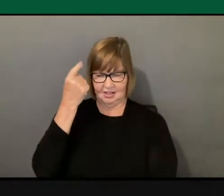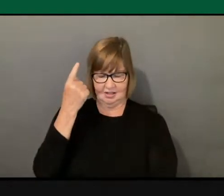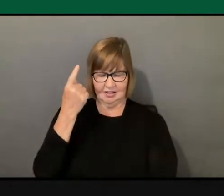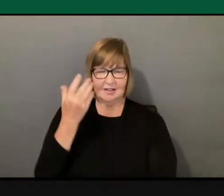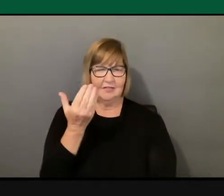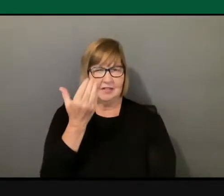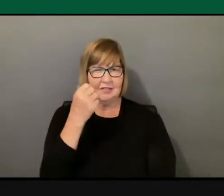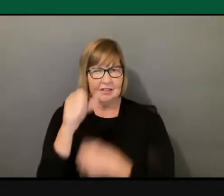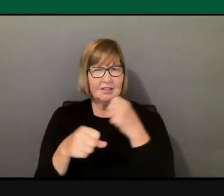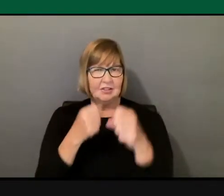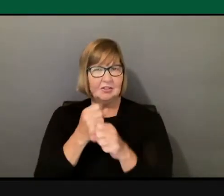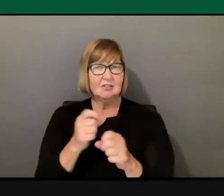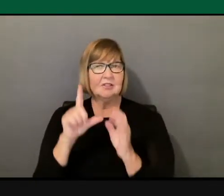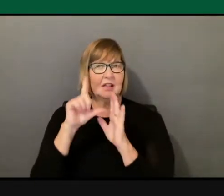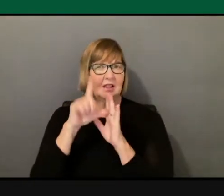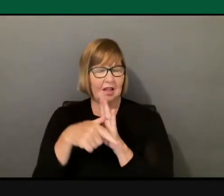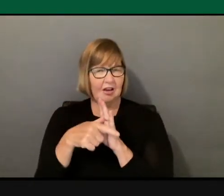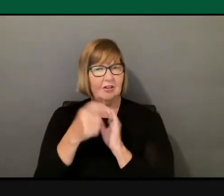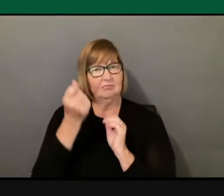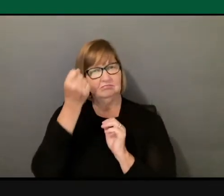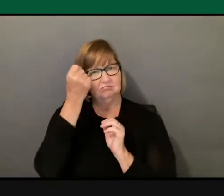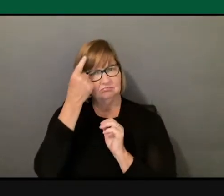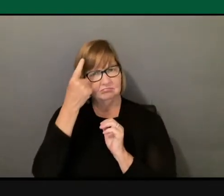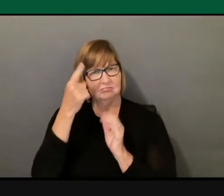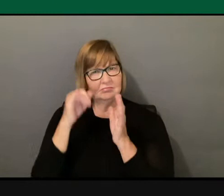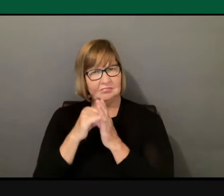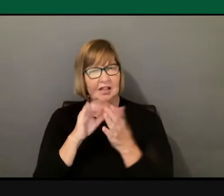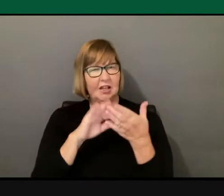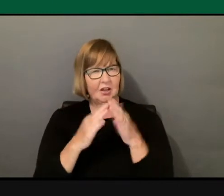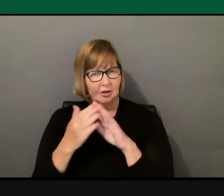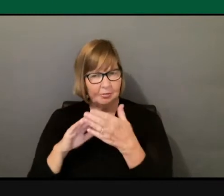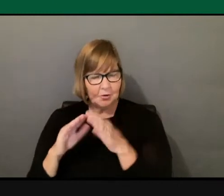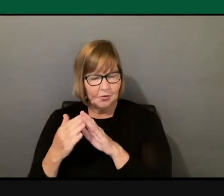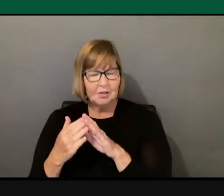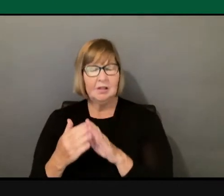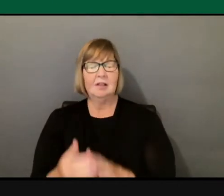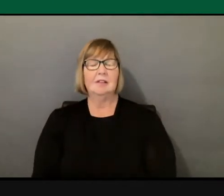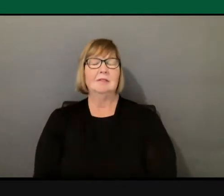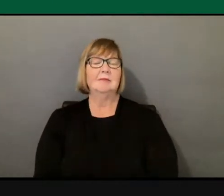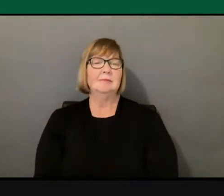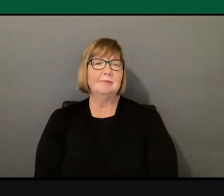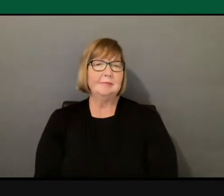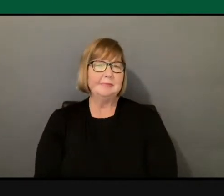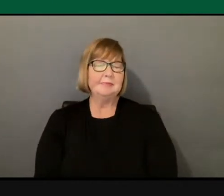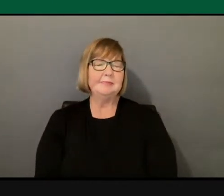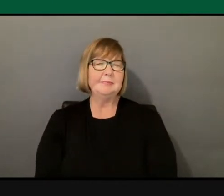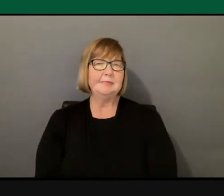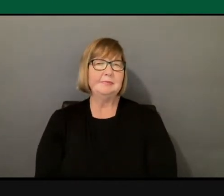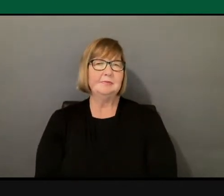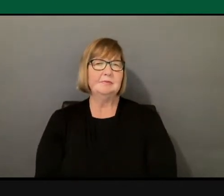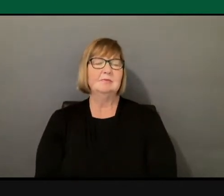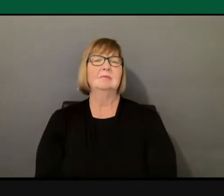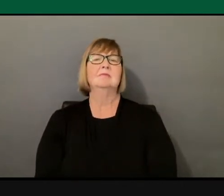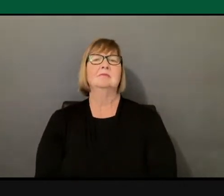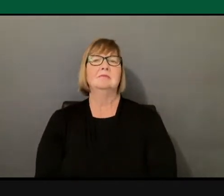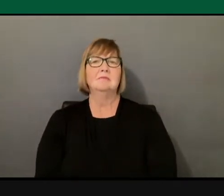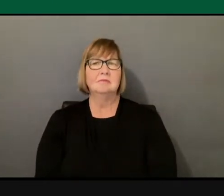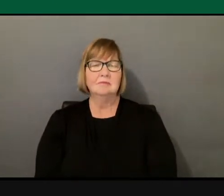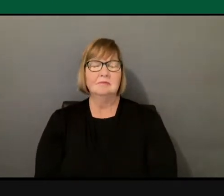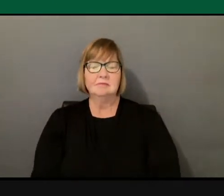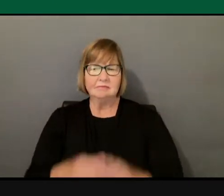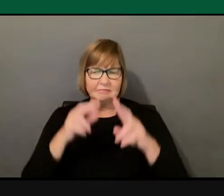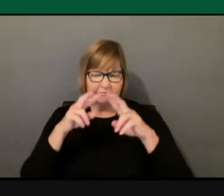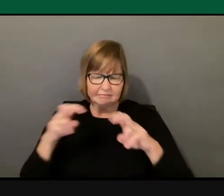understood it as an educator. And so, I started diving into critical pedagogy,